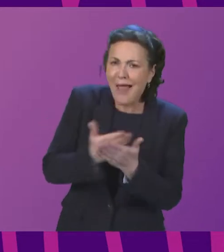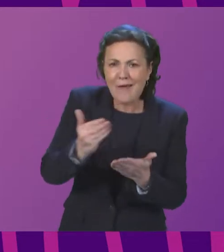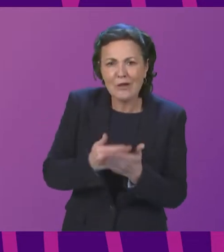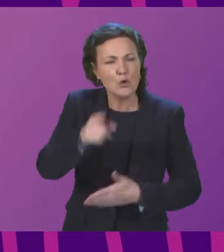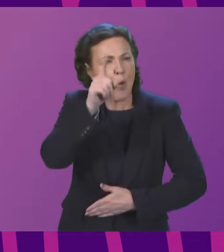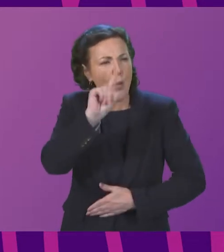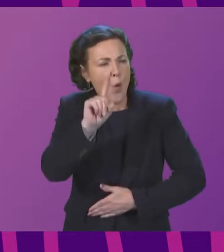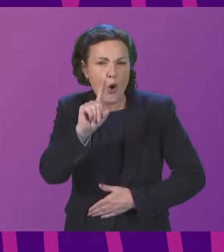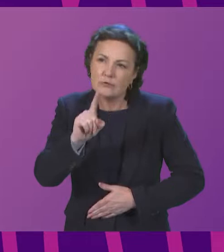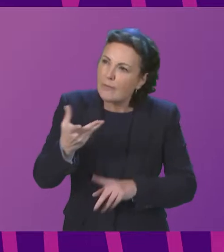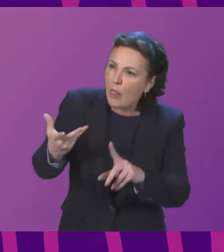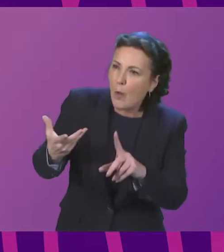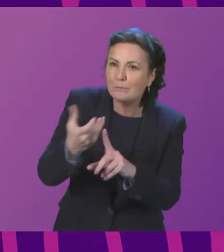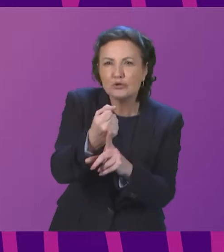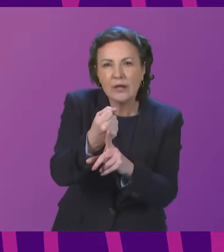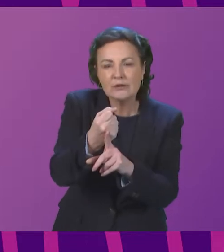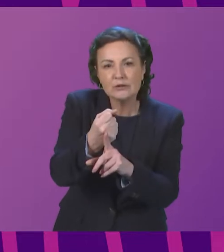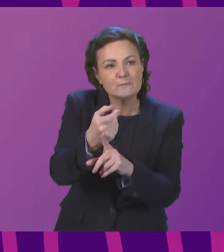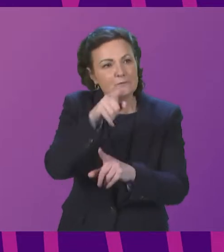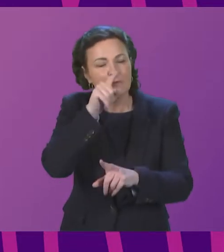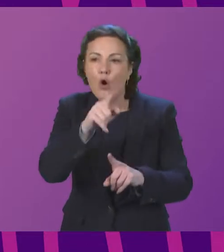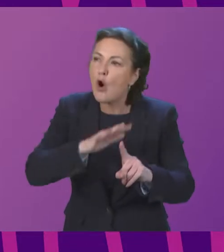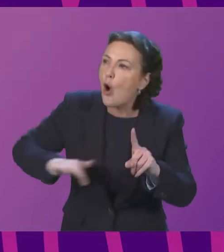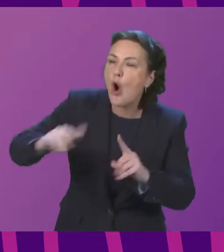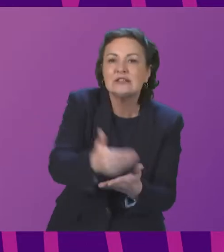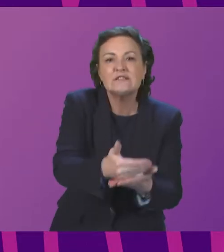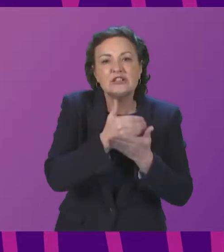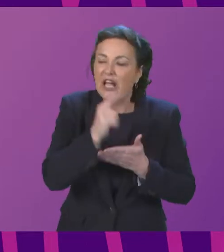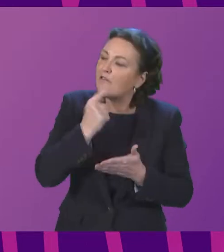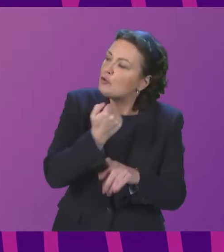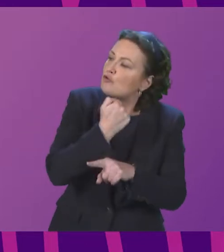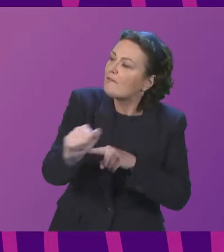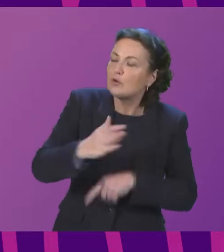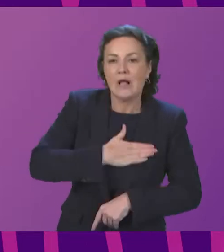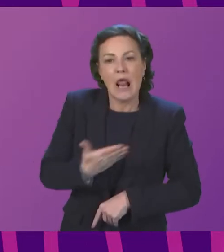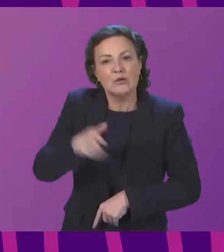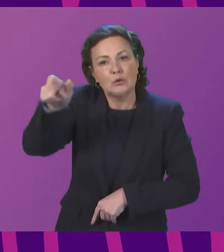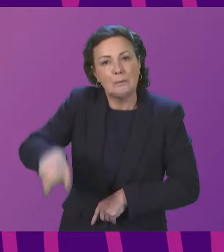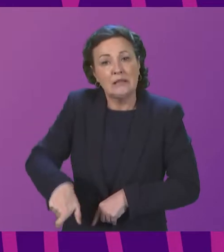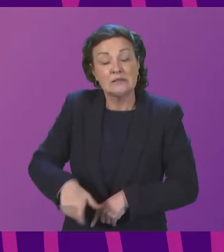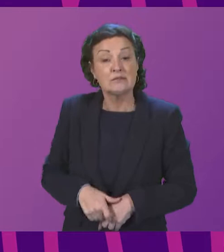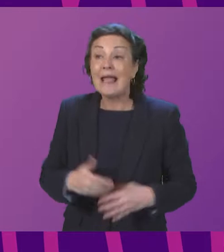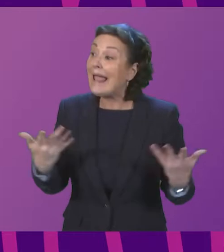objective is in refusing a license colleagues do any members wish to comment